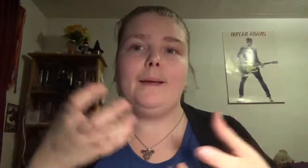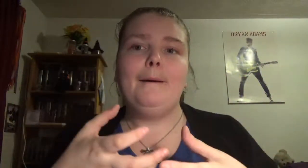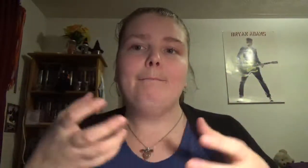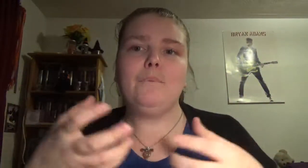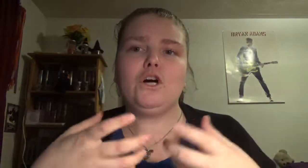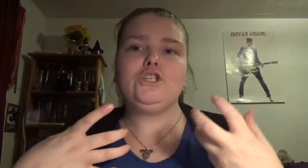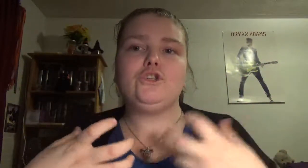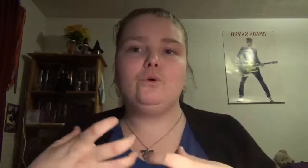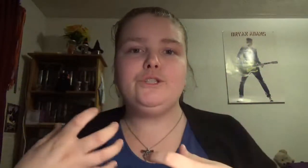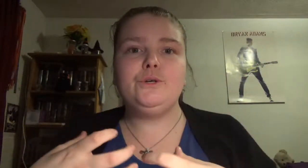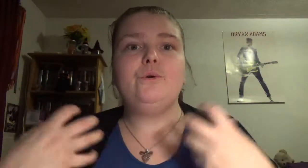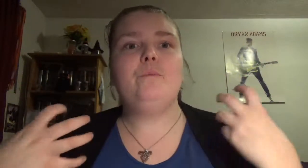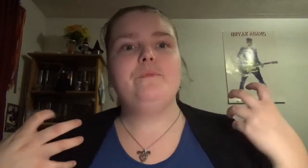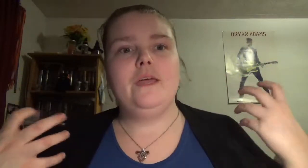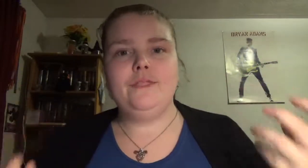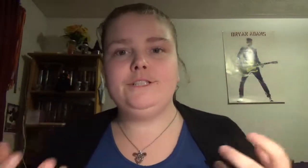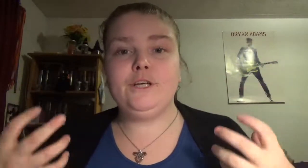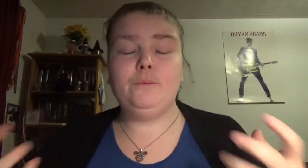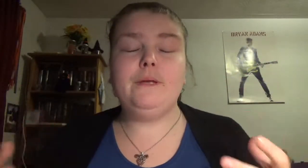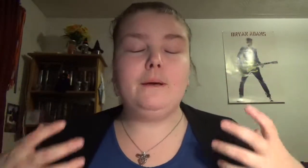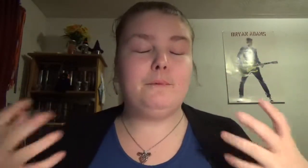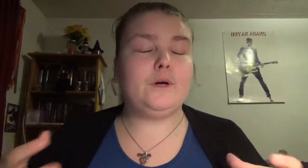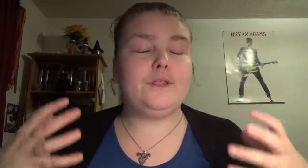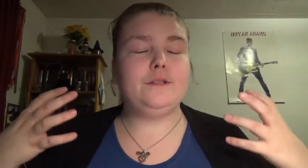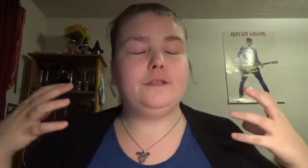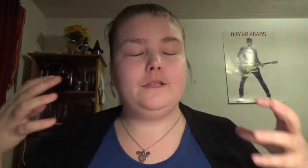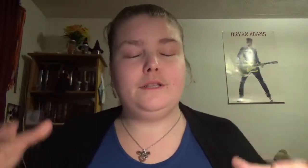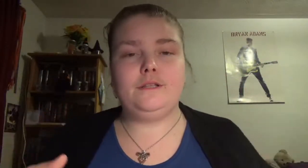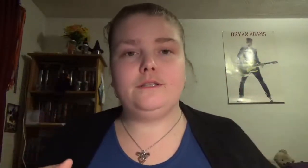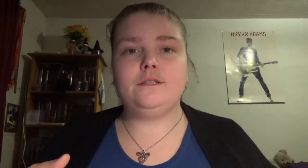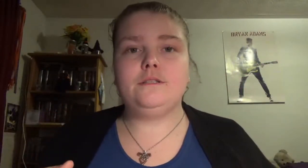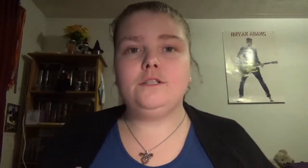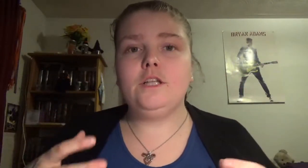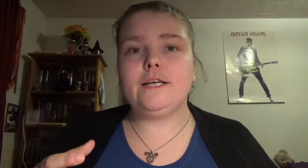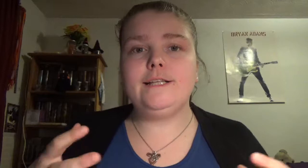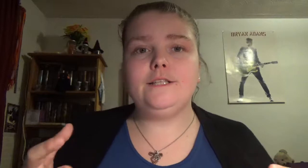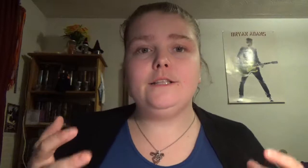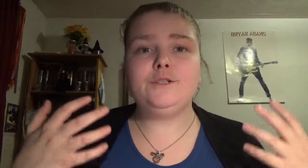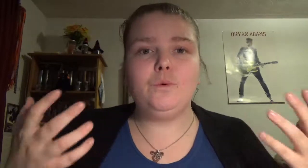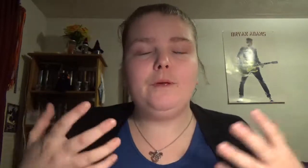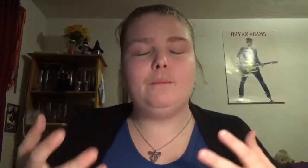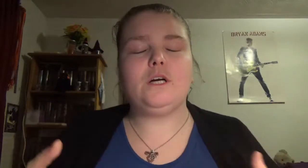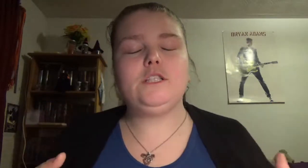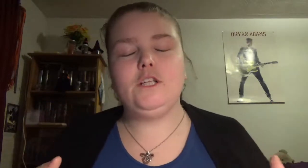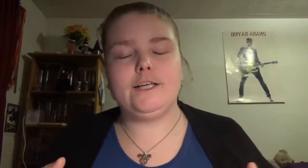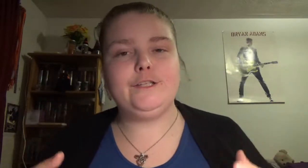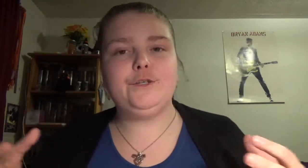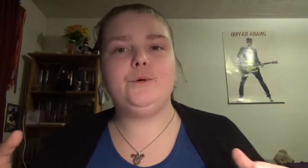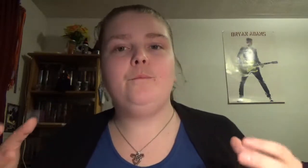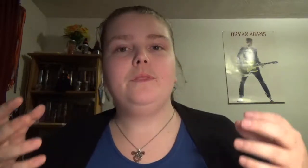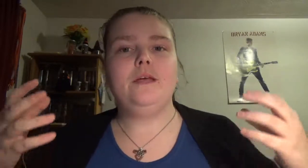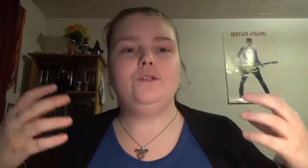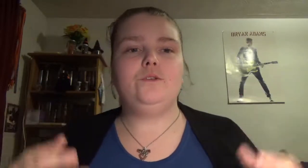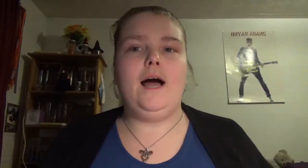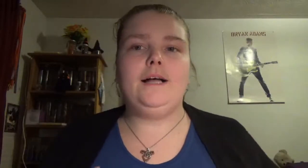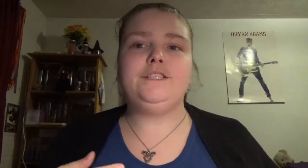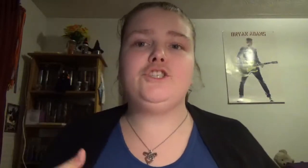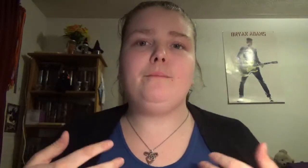merge those two this could be a book to look in this would be a book to look into as a jumping